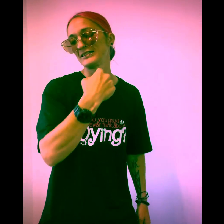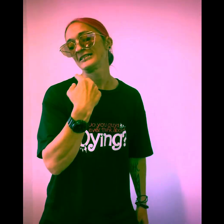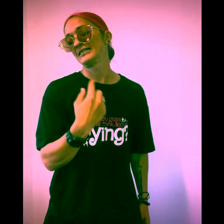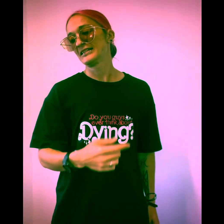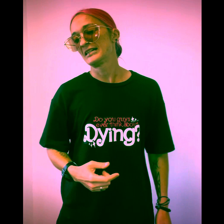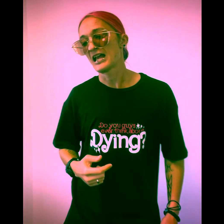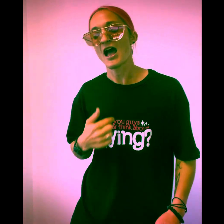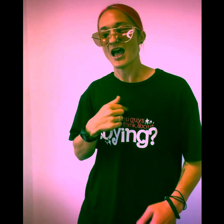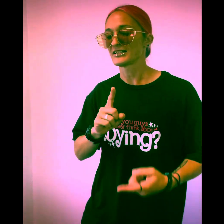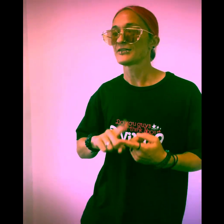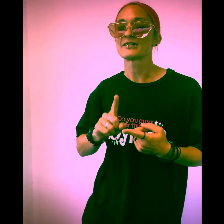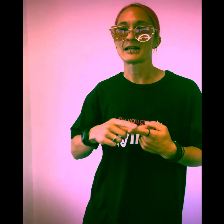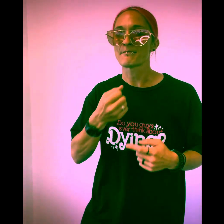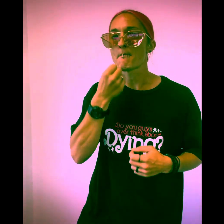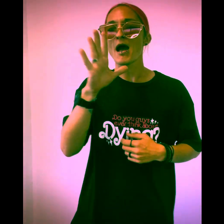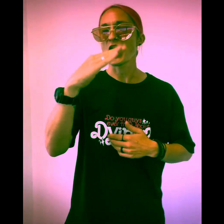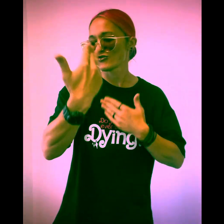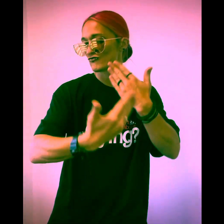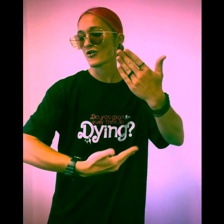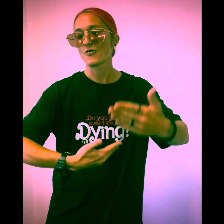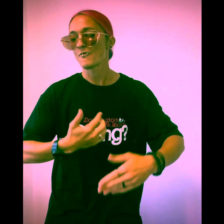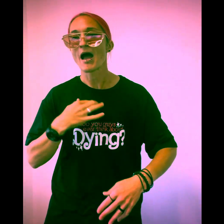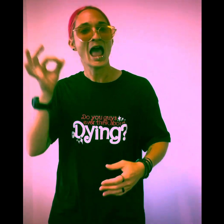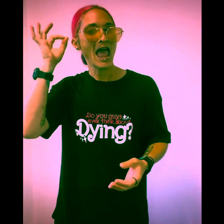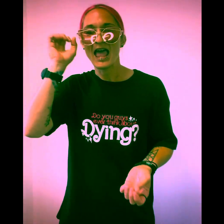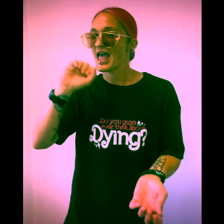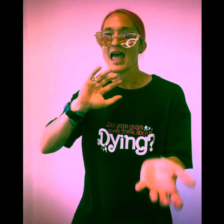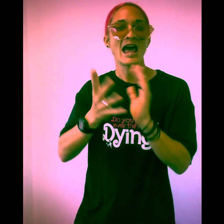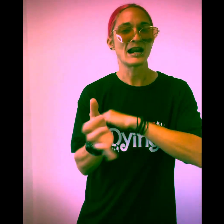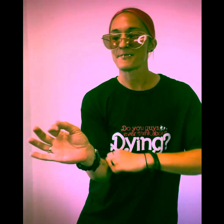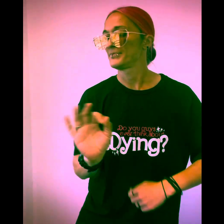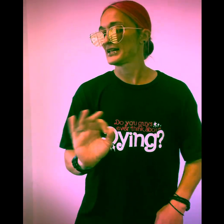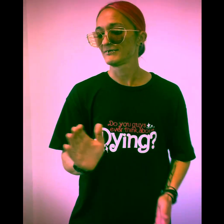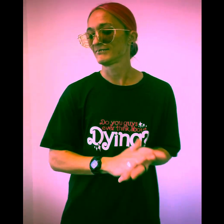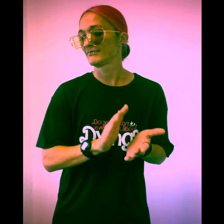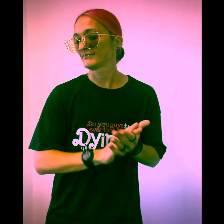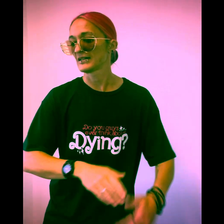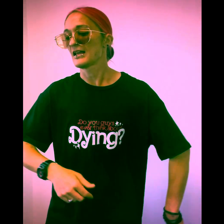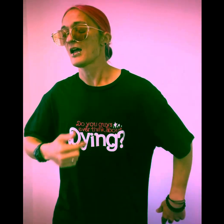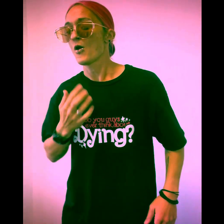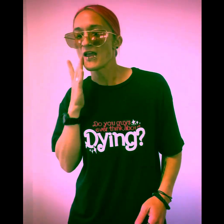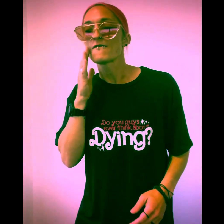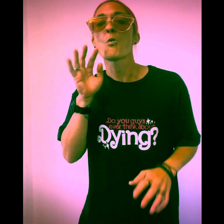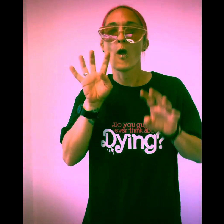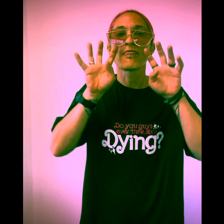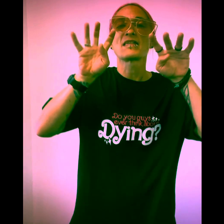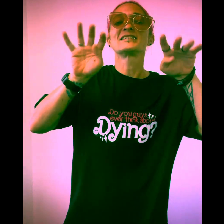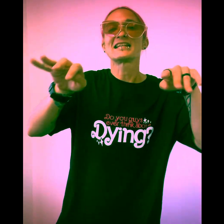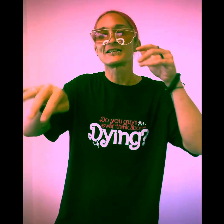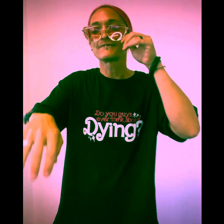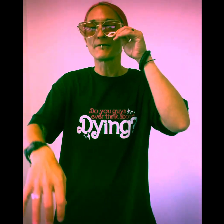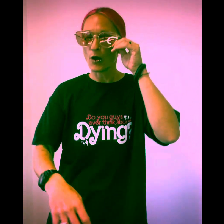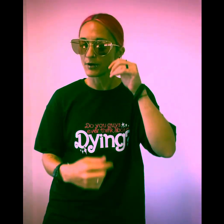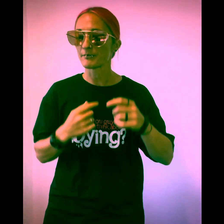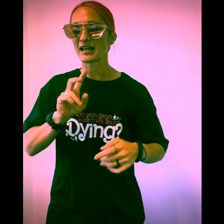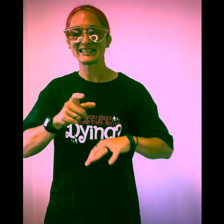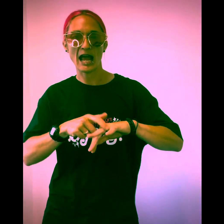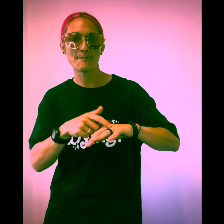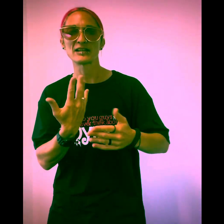I still keep the party going, I want that out of place Yes, I could, even when my tears are flowing, I've got diamonds